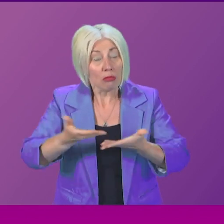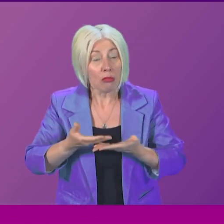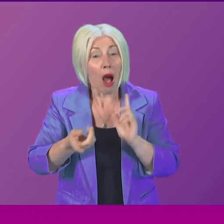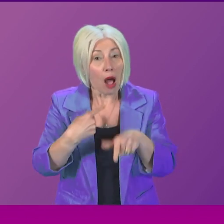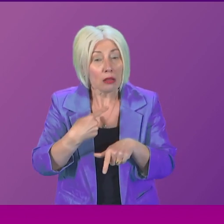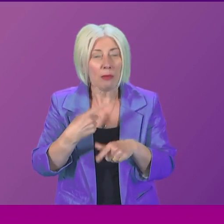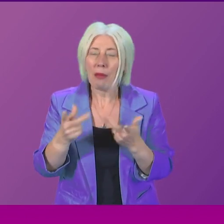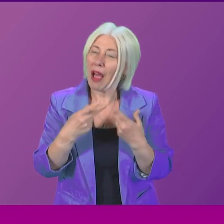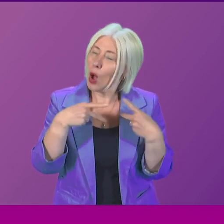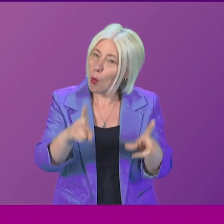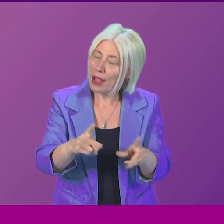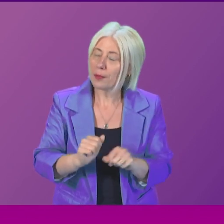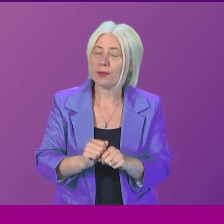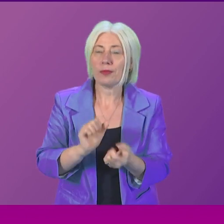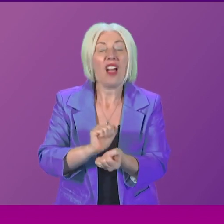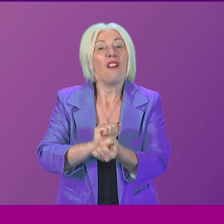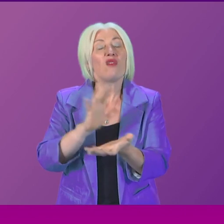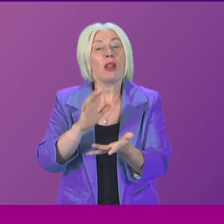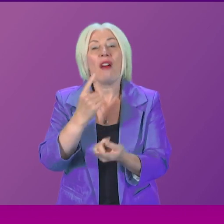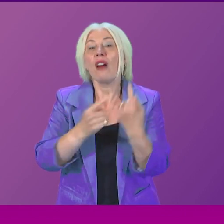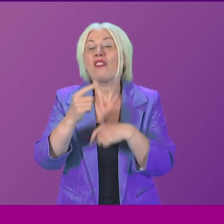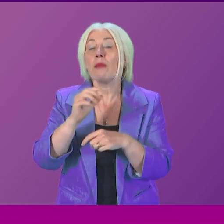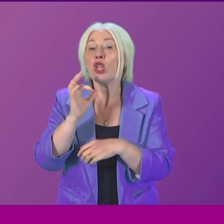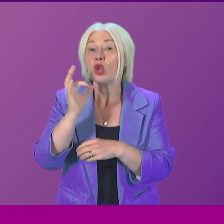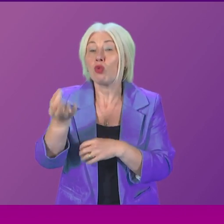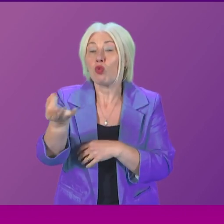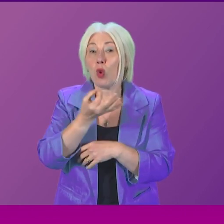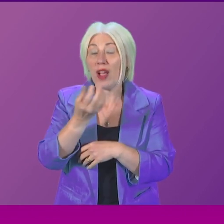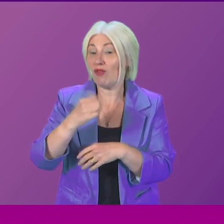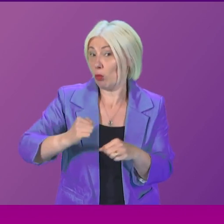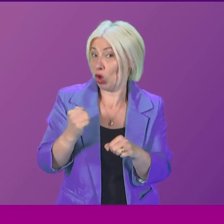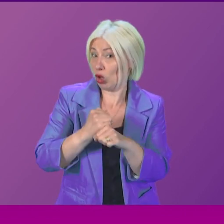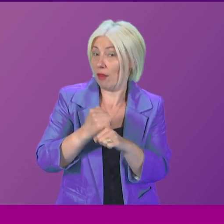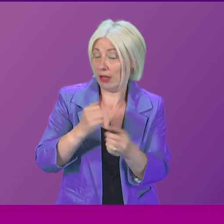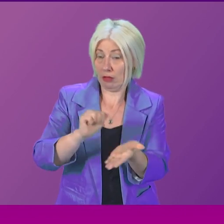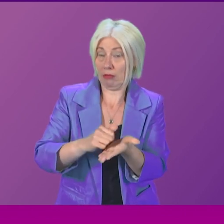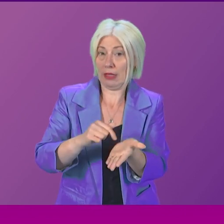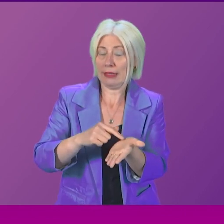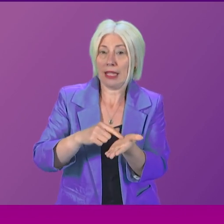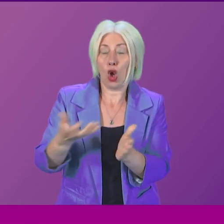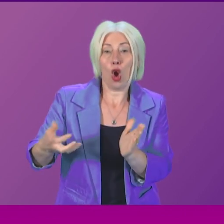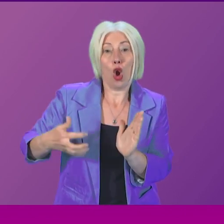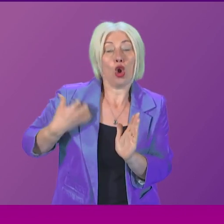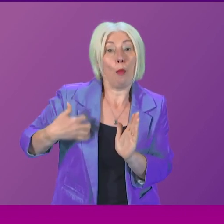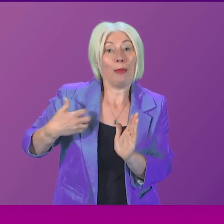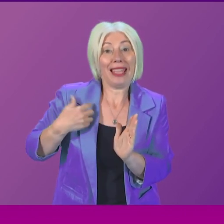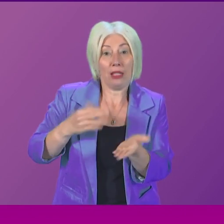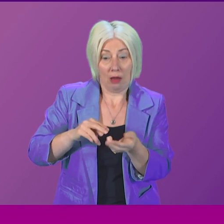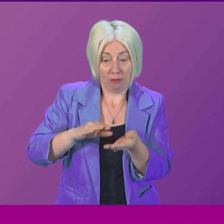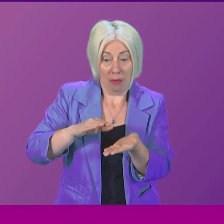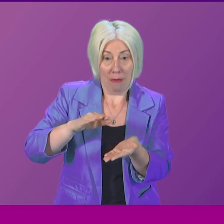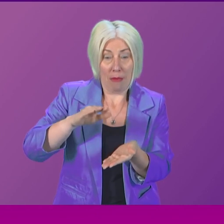The Freedom of Information Request that was published this morning by the Scottish Government also shows that complaints were mounting from victims,